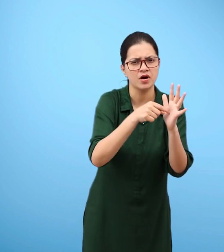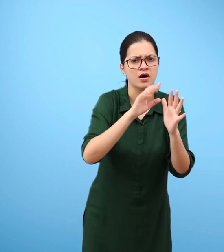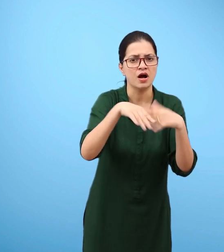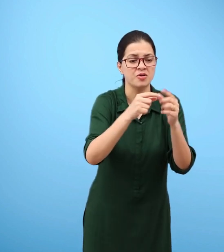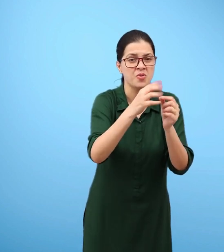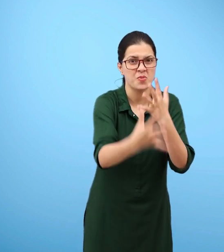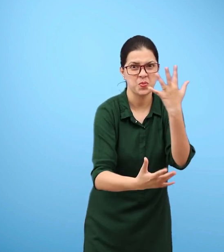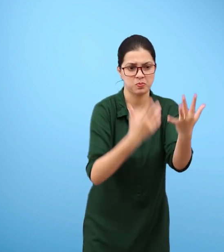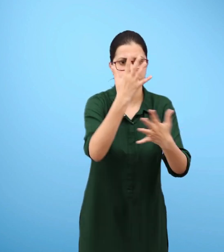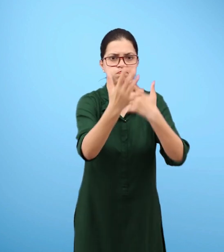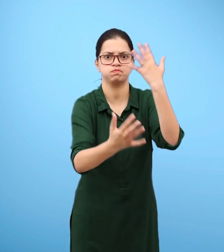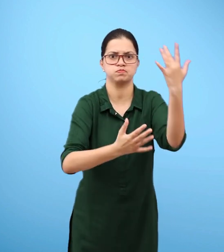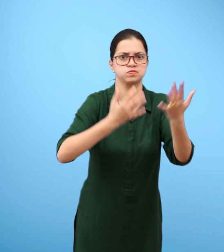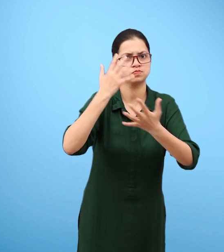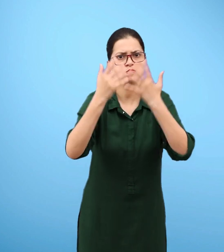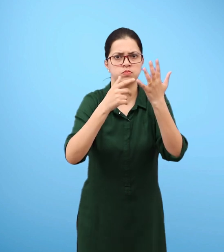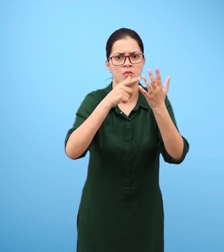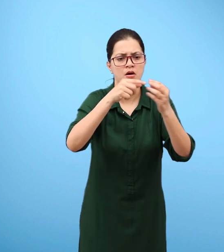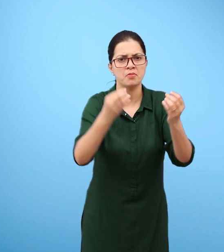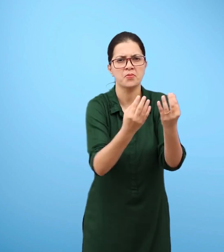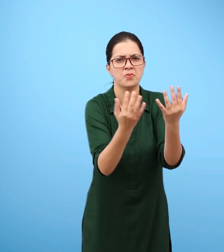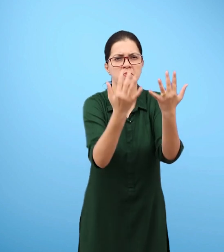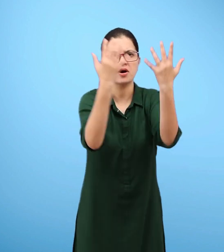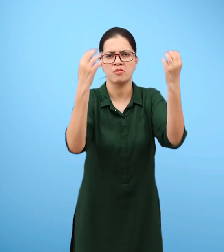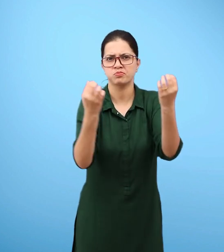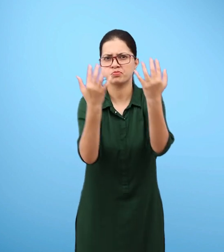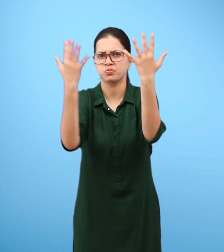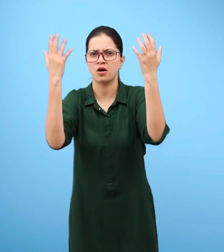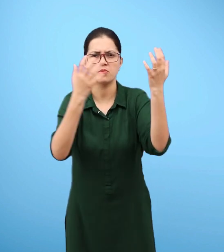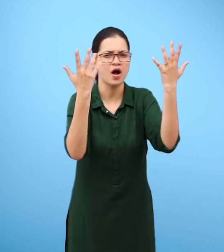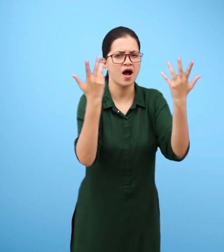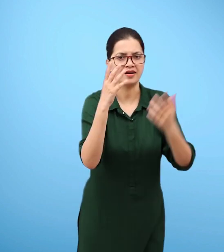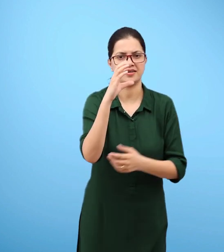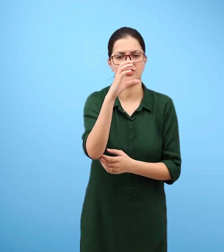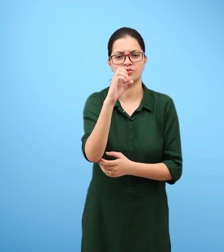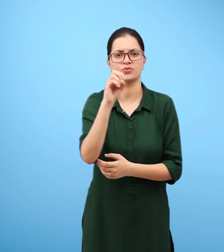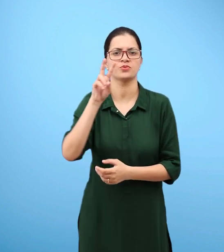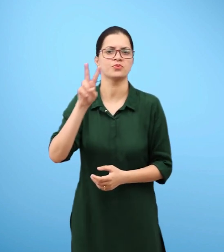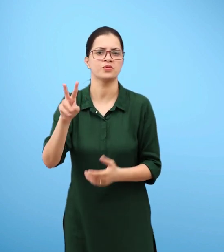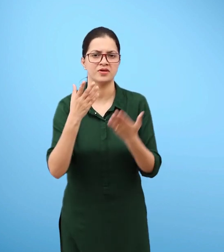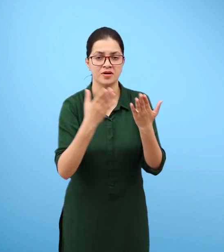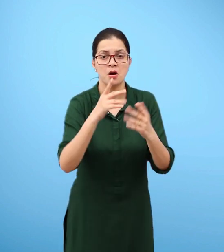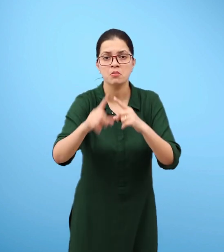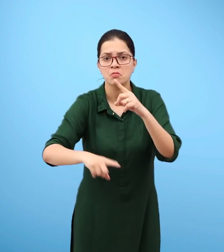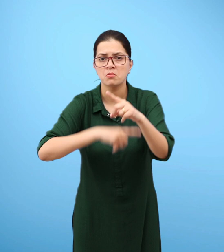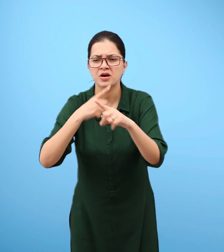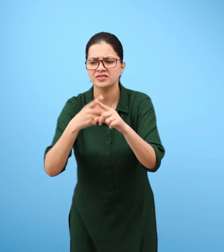Plant and animal matter also consumes oxygen on burning and produces mainly carbon